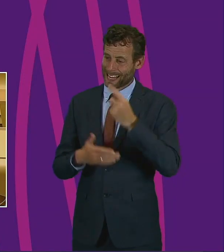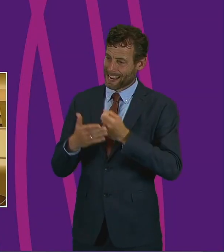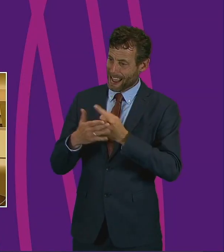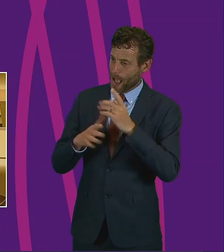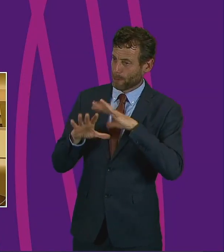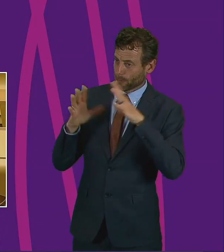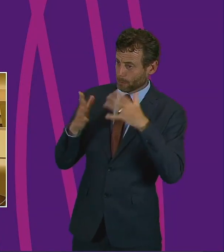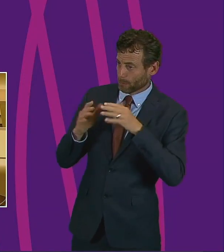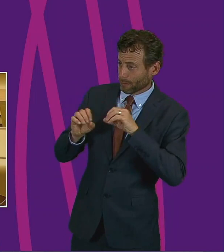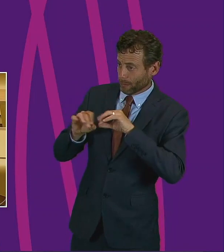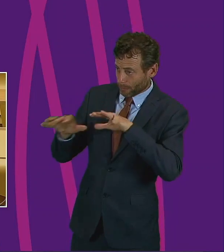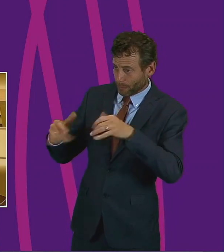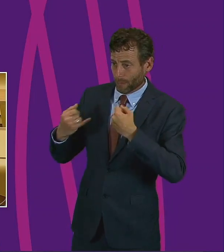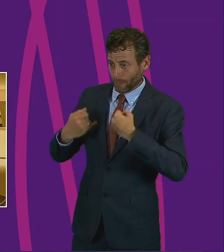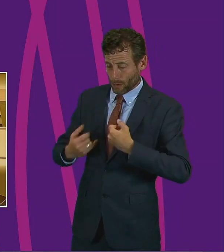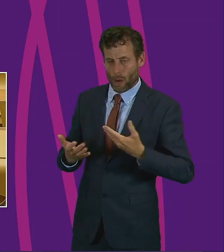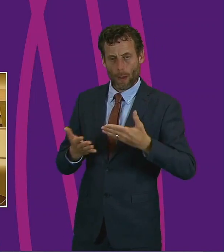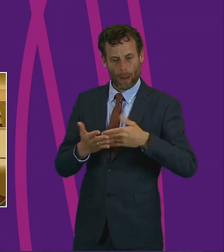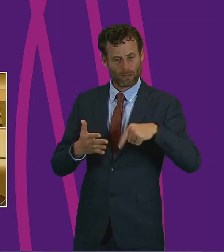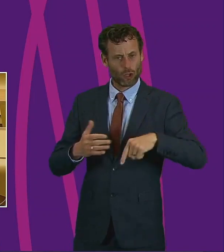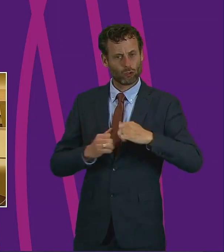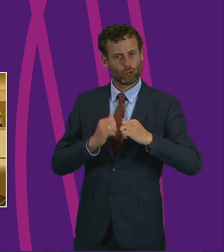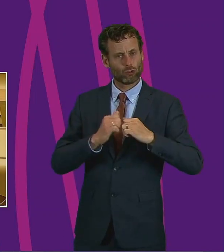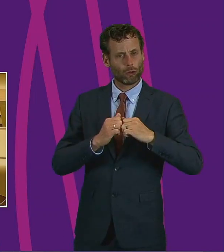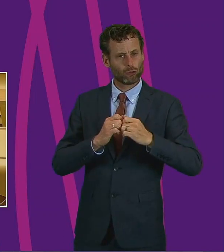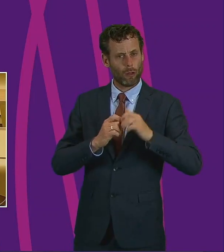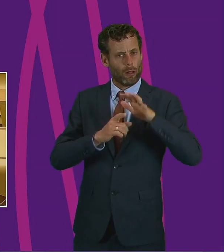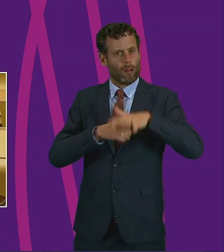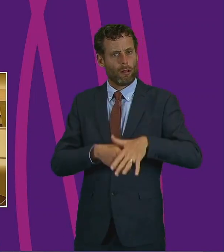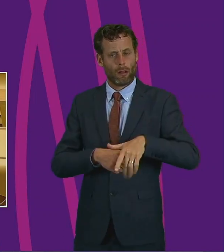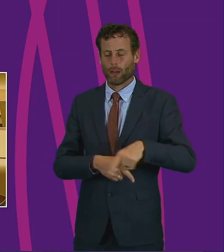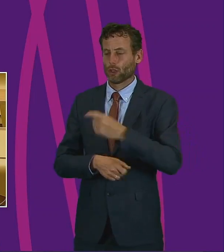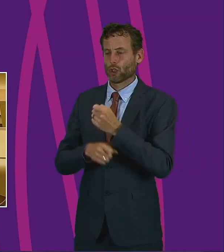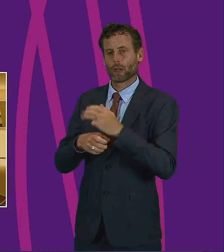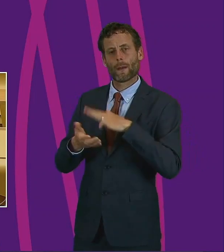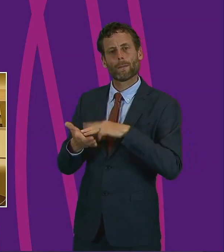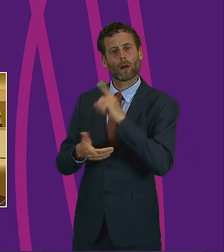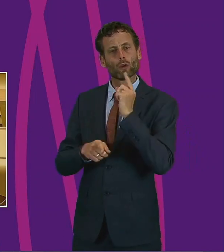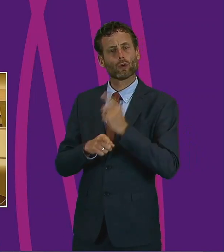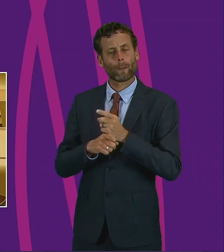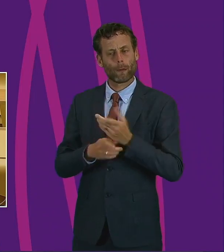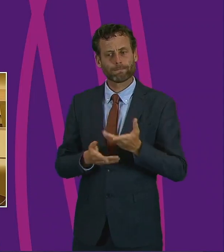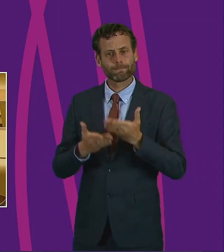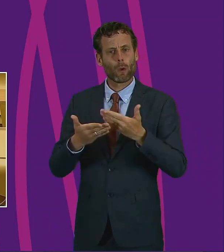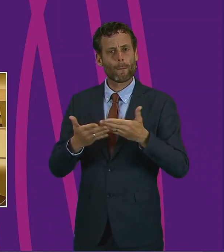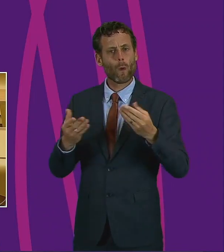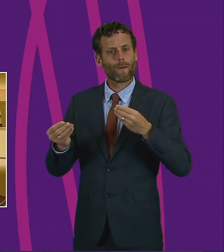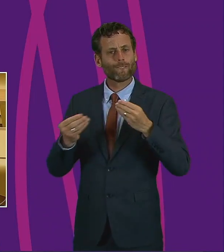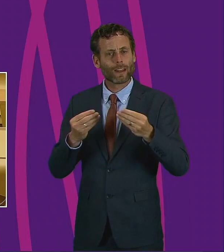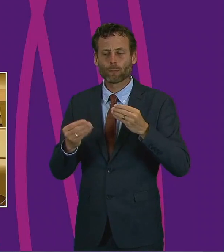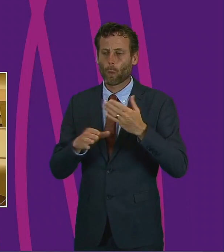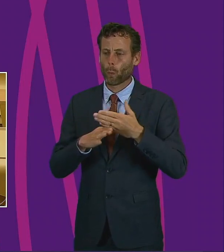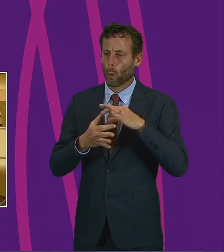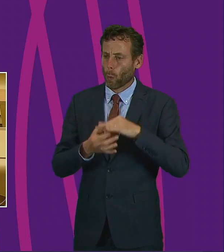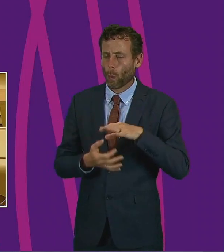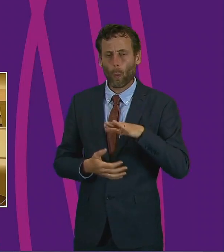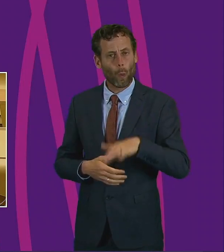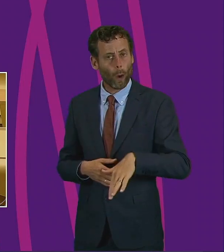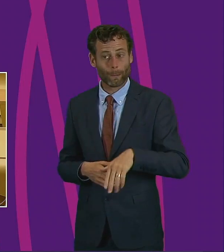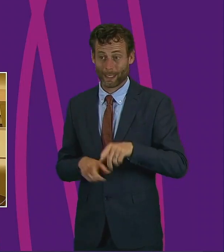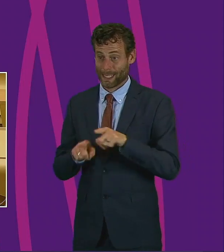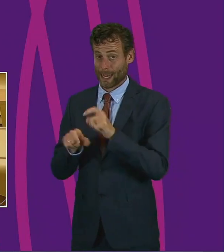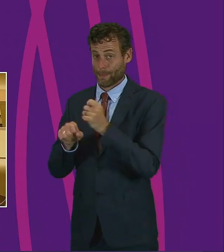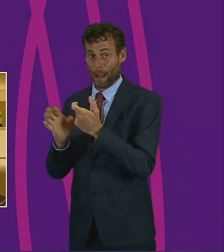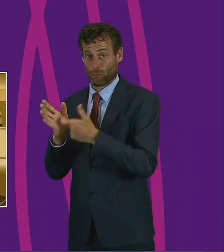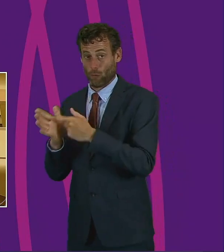we're currently in. Gillian Martin spoke about the flexible and home working, as did Gail Ross, and it is